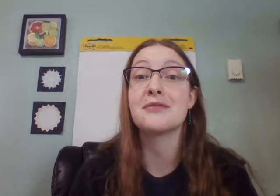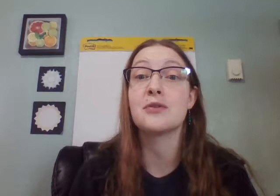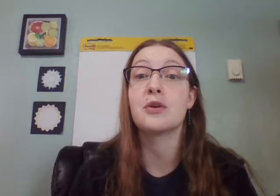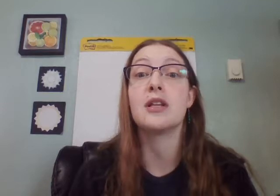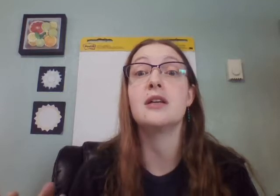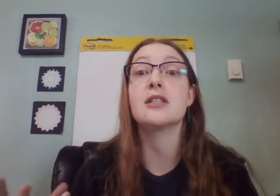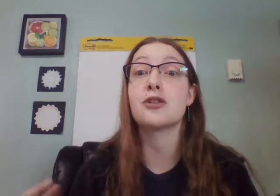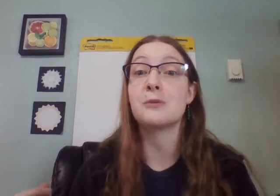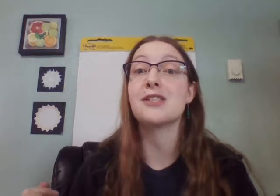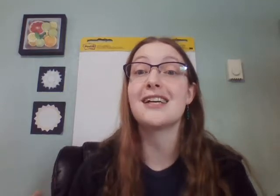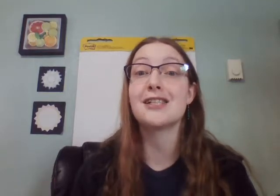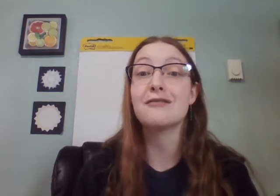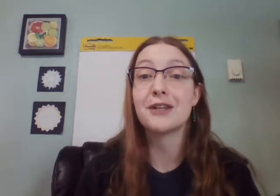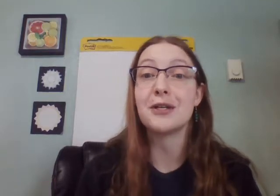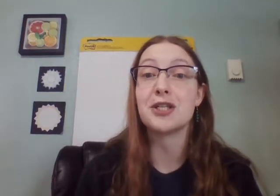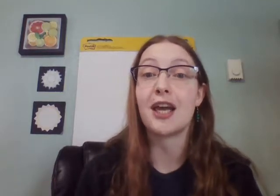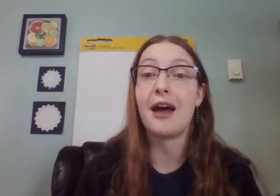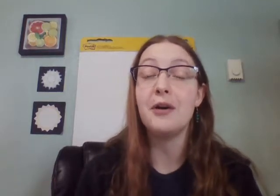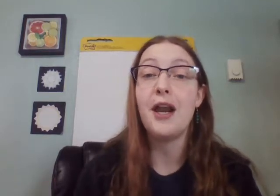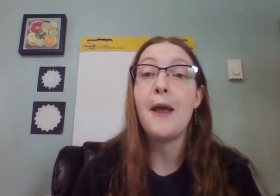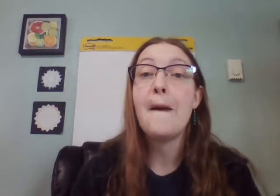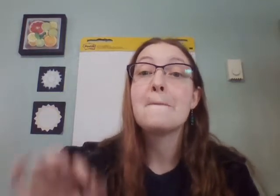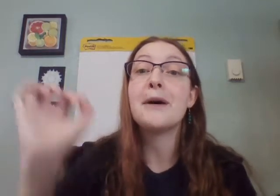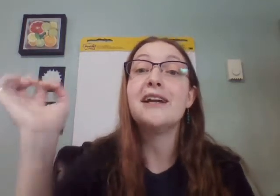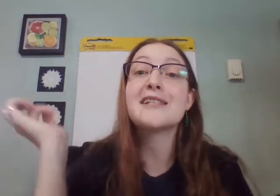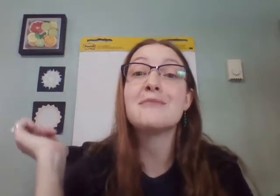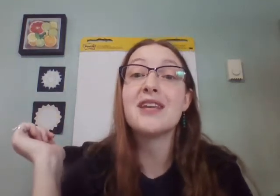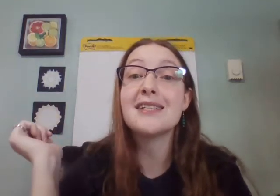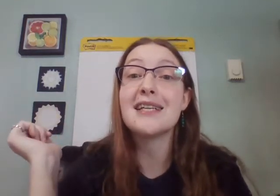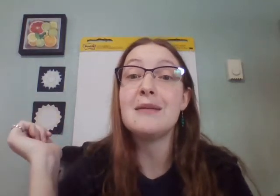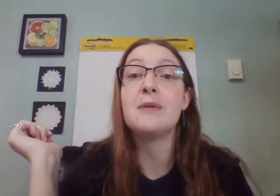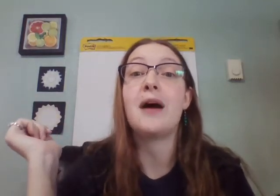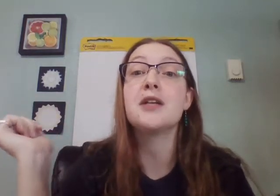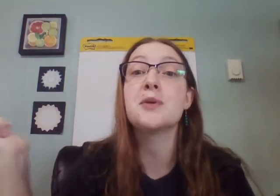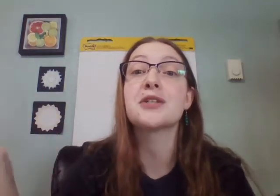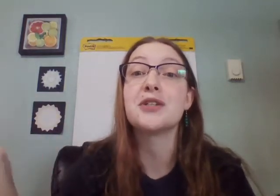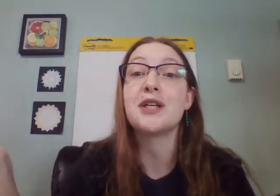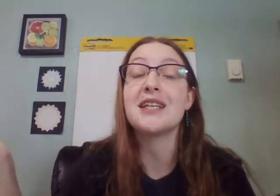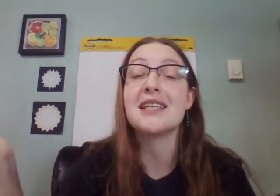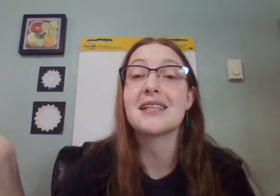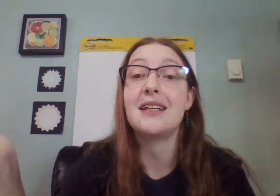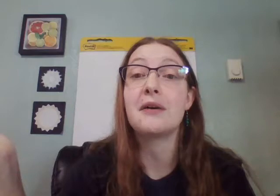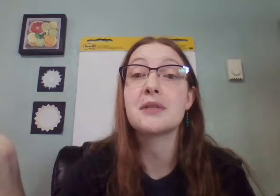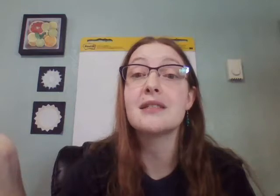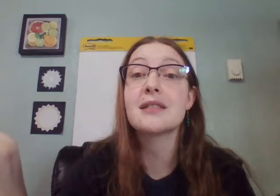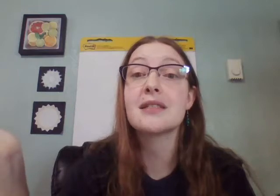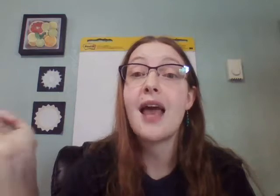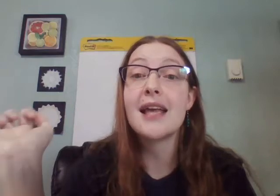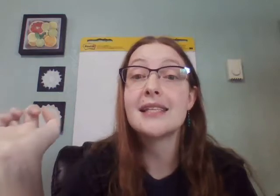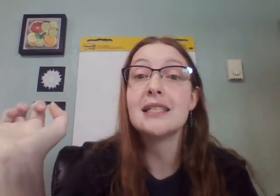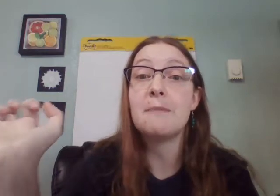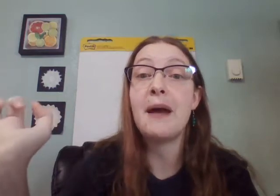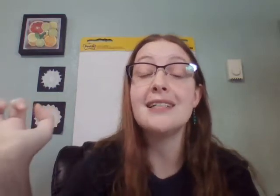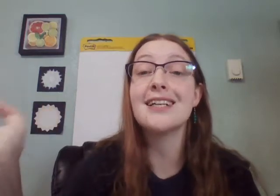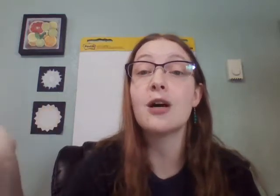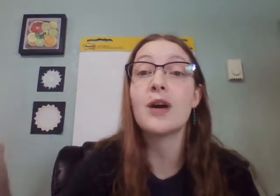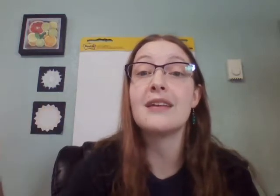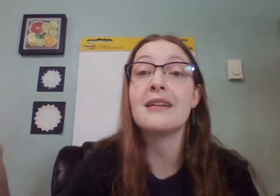or the description section for you to check out. But some things to keep in mind when you're looking at these little houses is that depending on where they